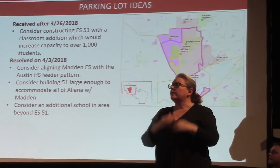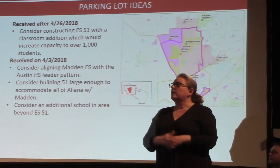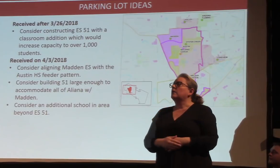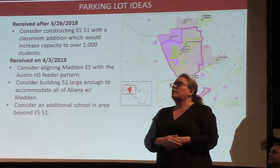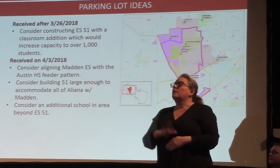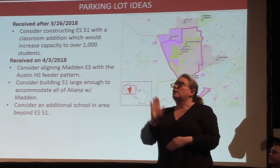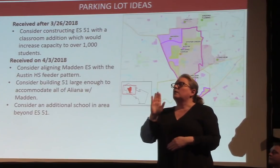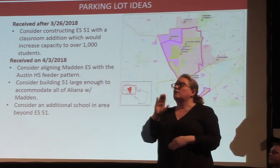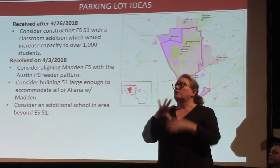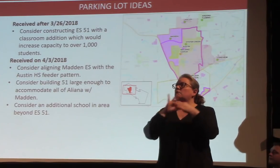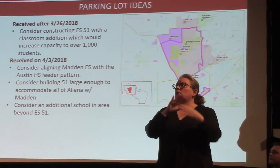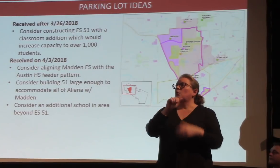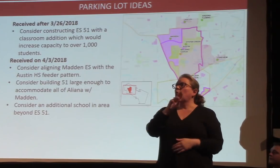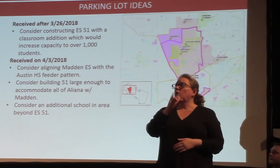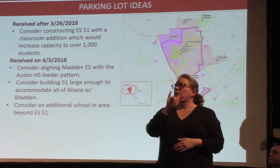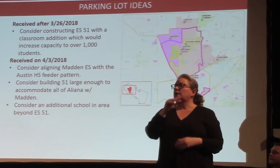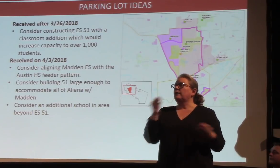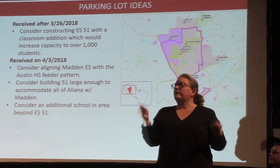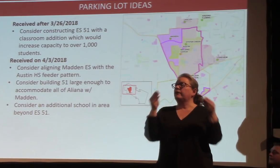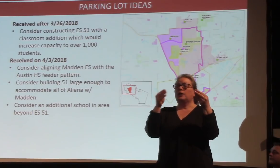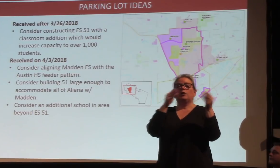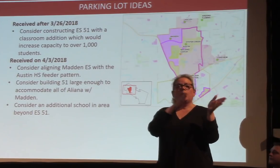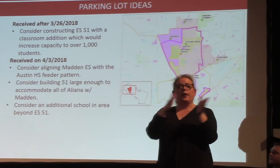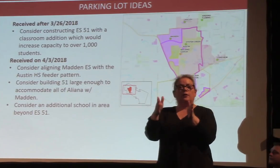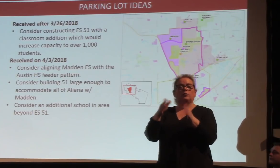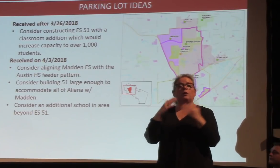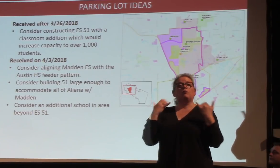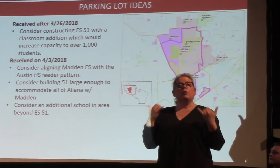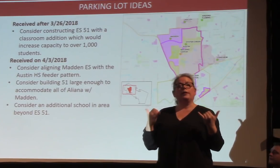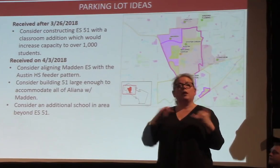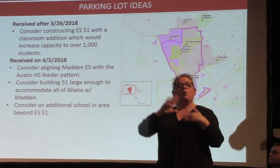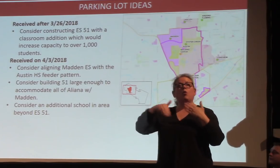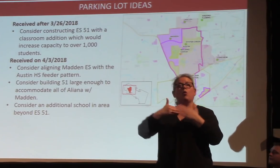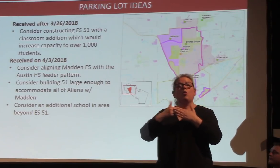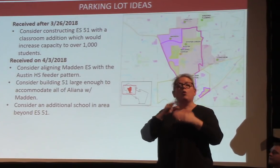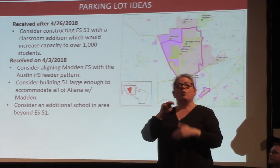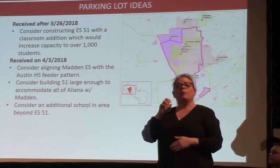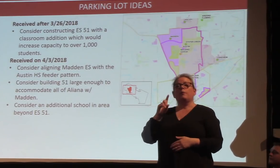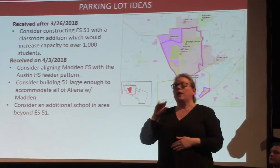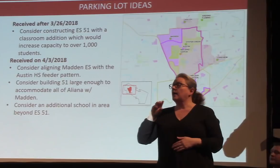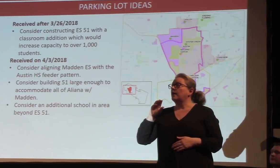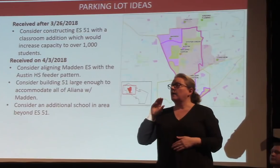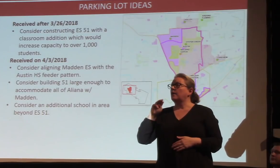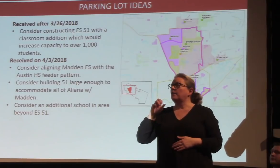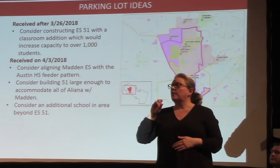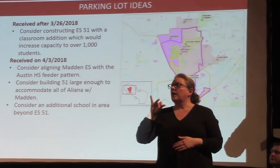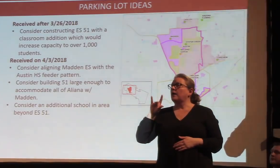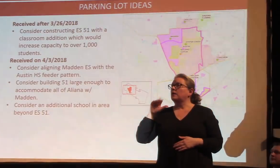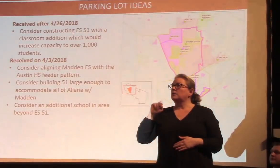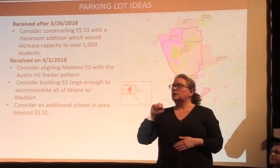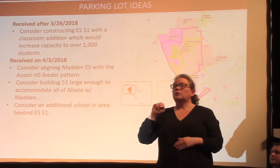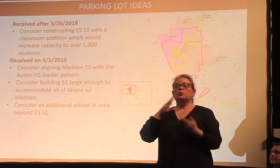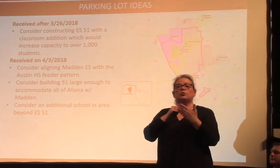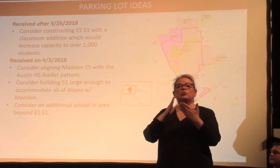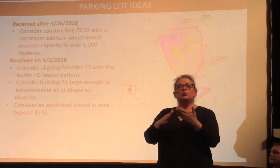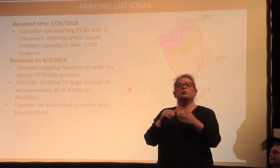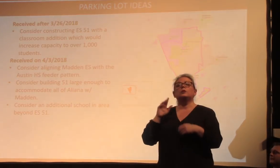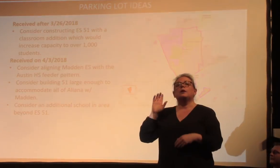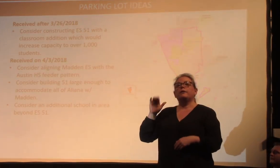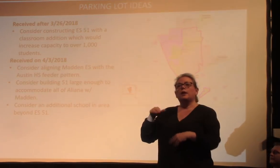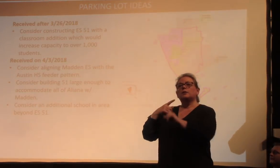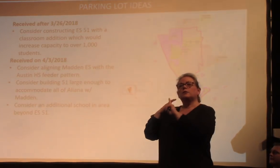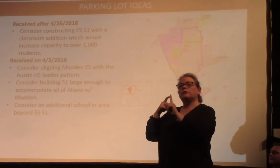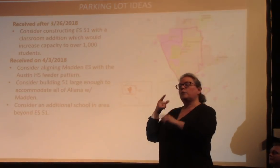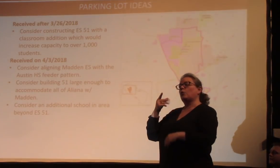Austin feeder pattern. Currently, right now, all of the Madden students feed into Garcia from middle school. And then they split at high school. Whoa.